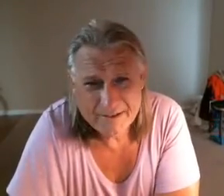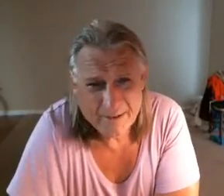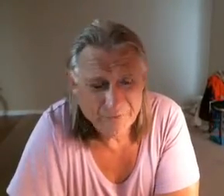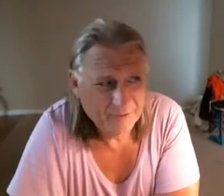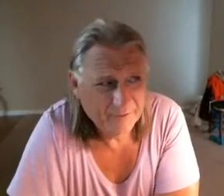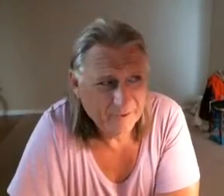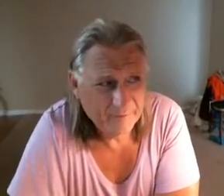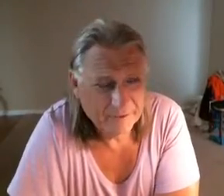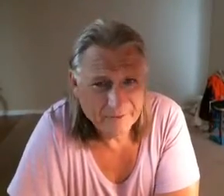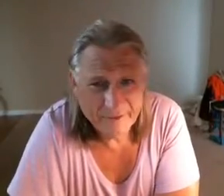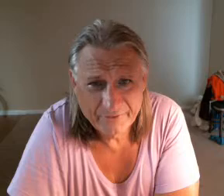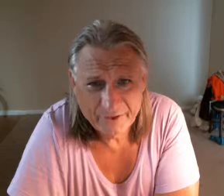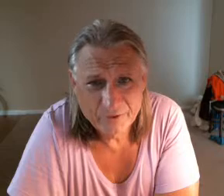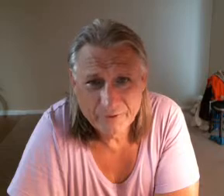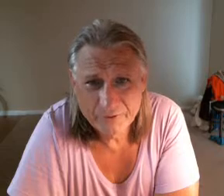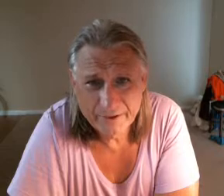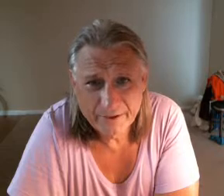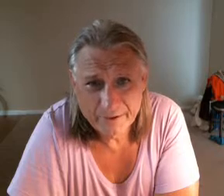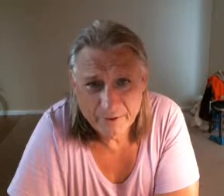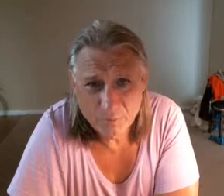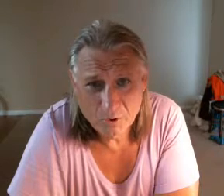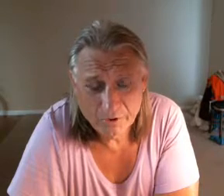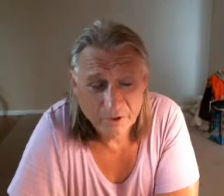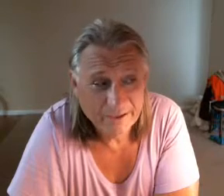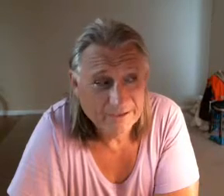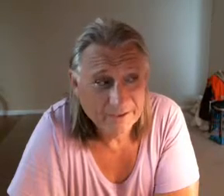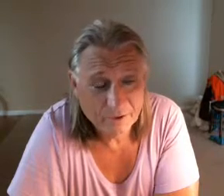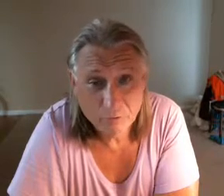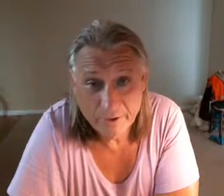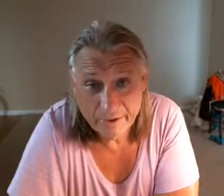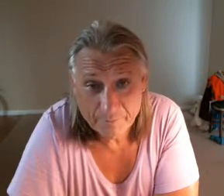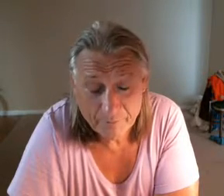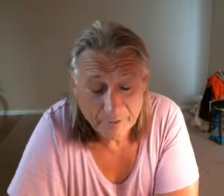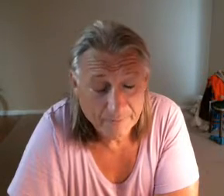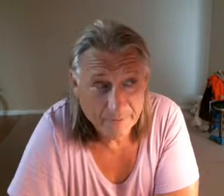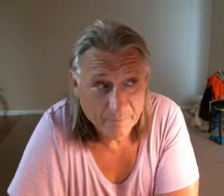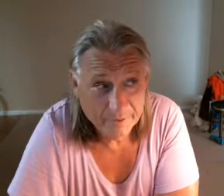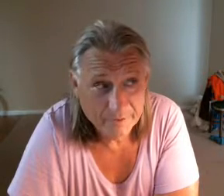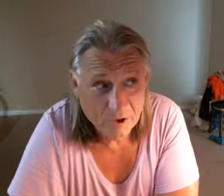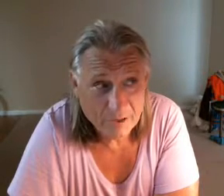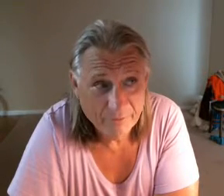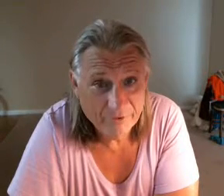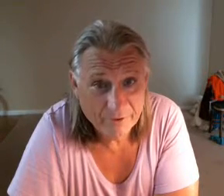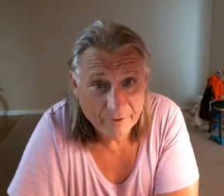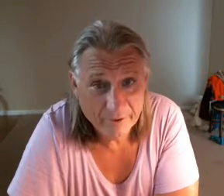out to like my legs I couldn't kick anymore you know I didn't get a cramp or anything but you know I was in a